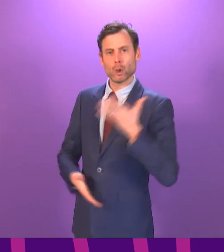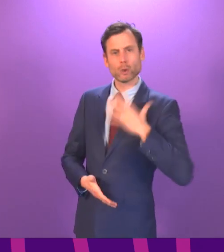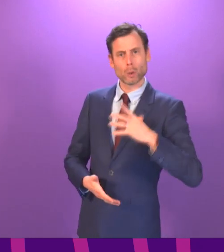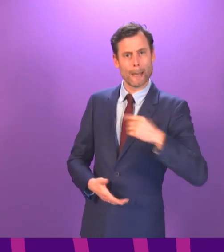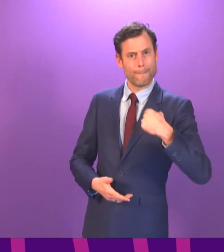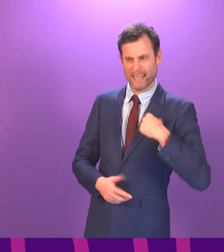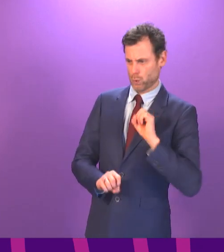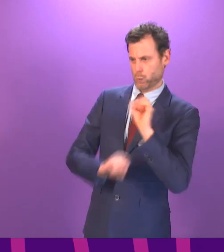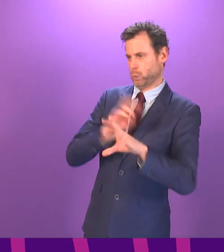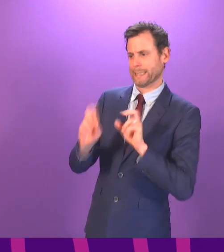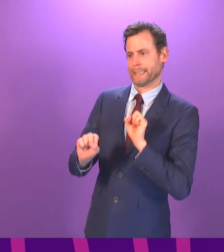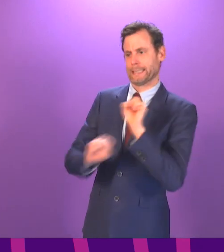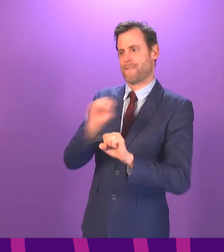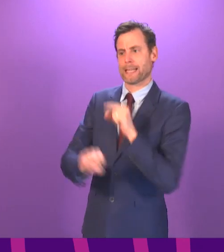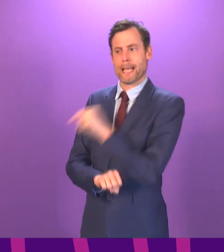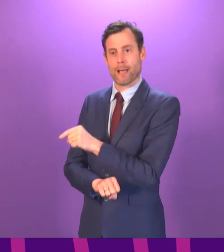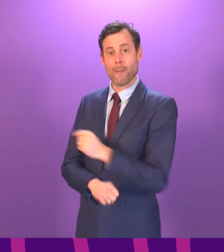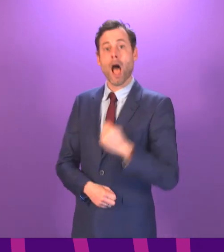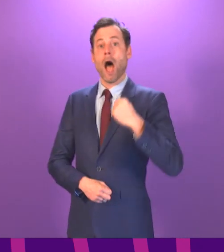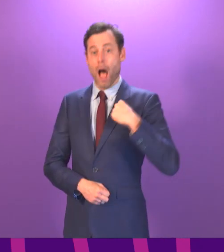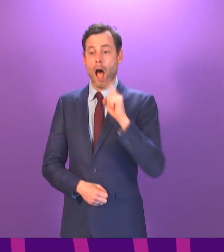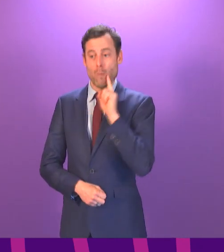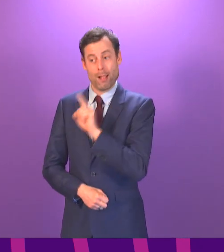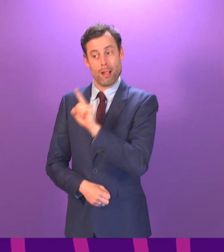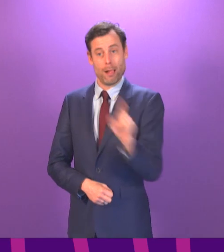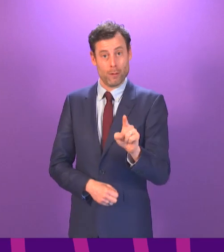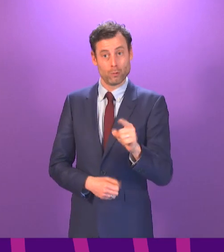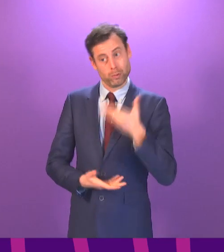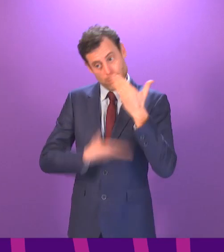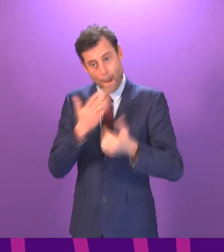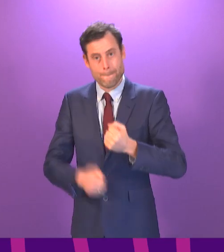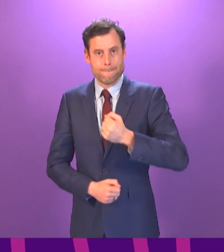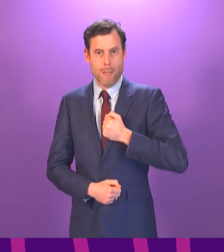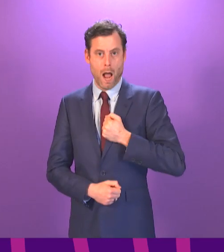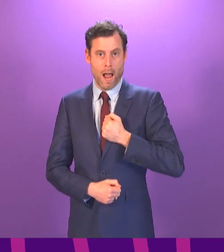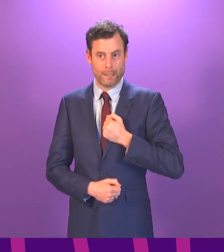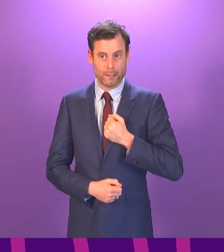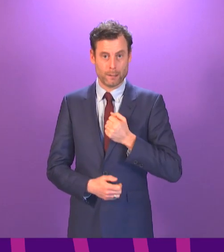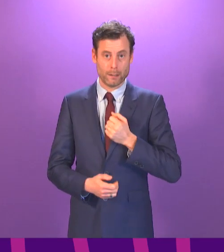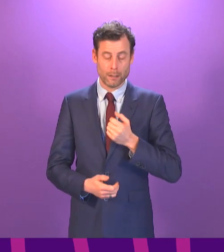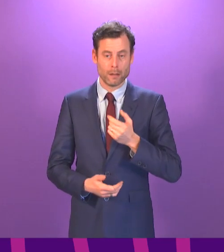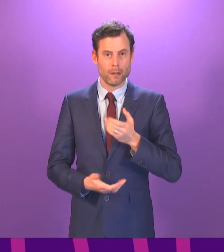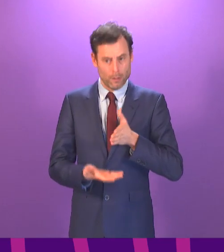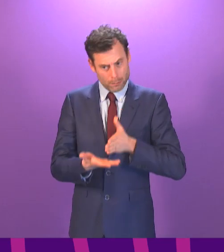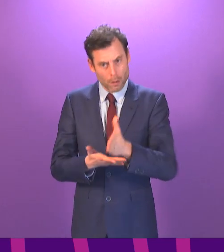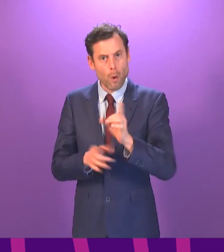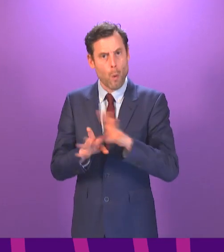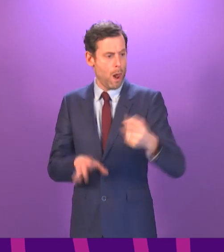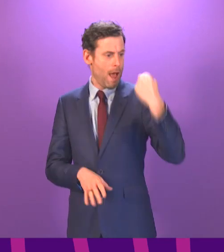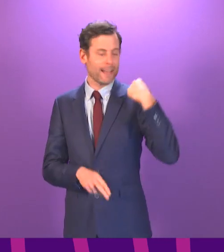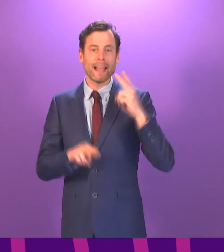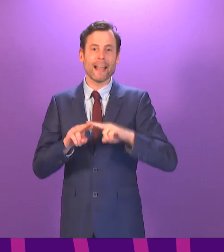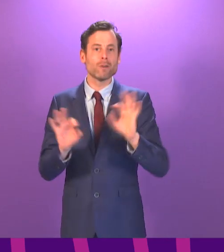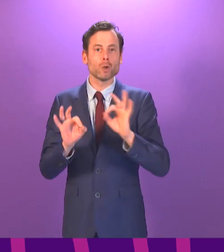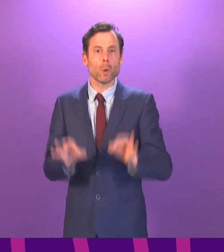my opportunity, of course, to set out my account to the committee, assuming the committee does not postpone it again next Tuesday. I